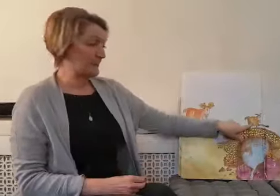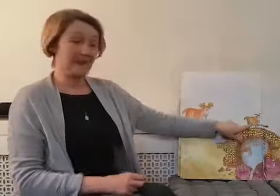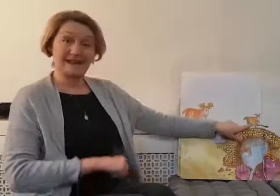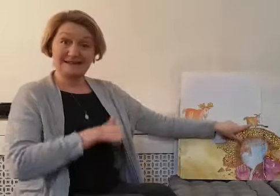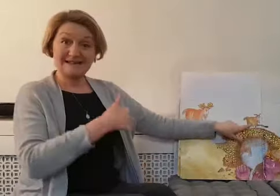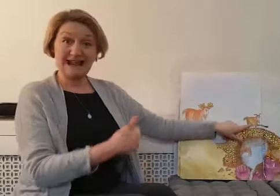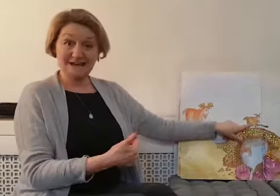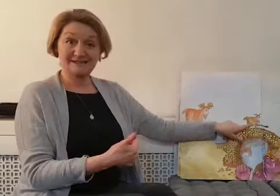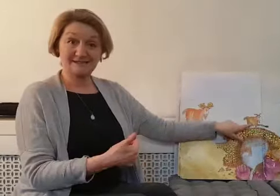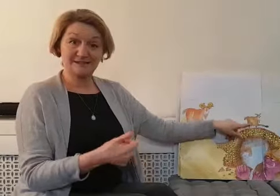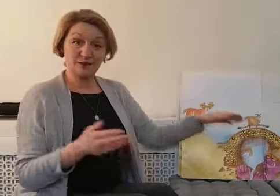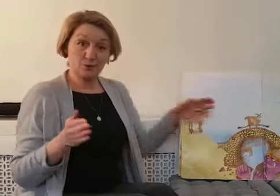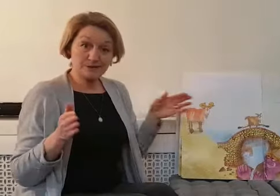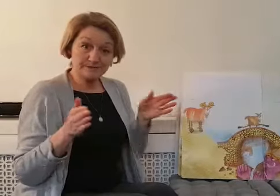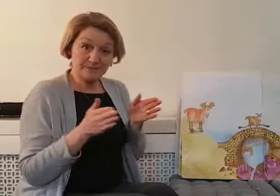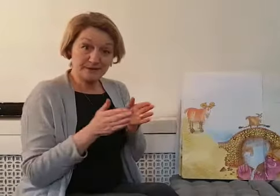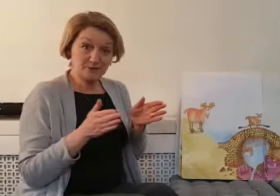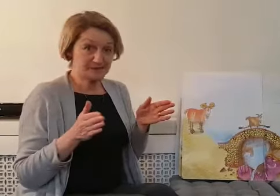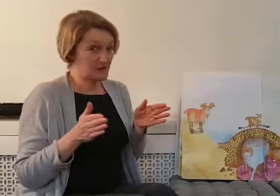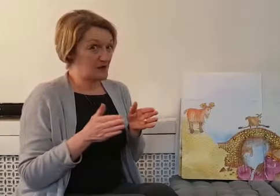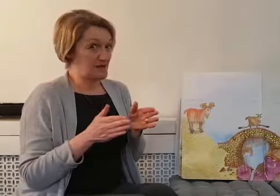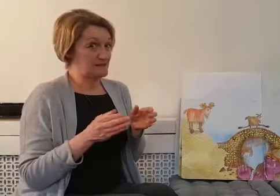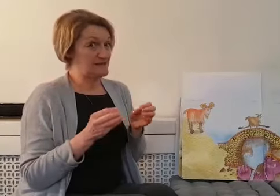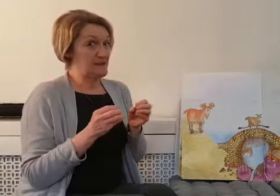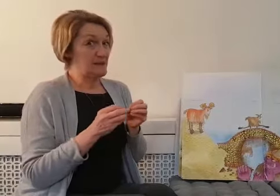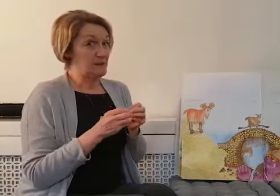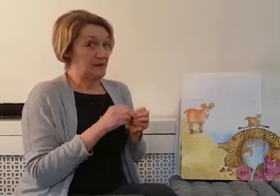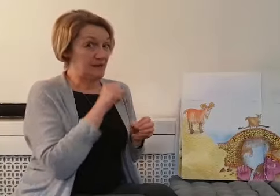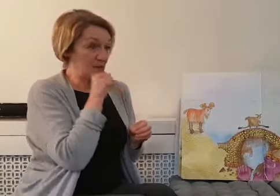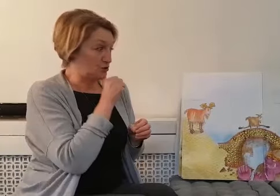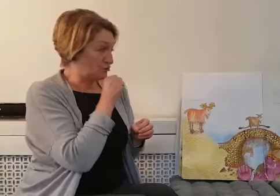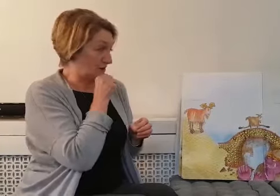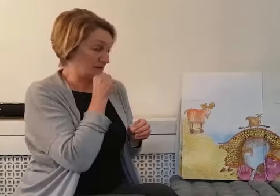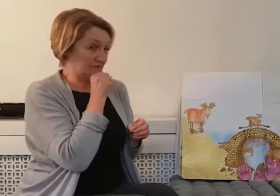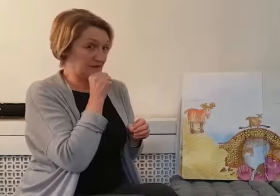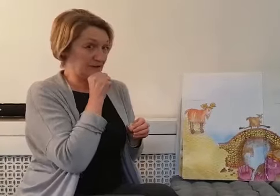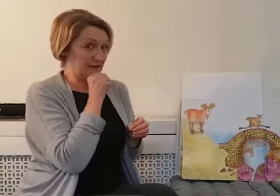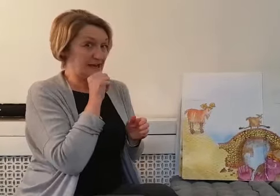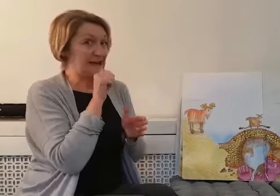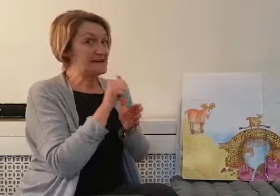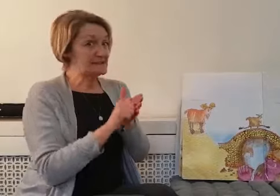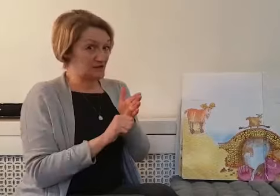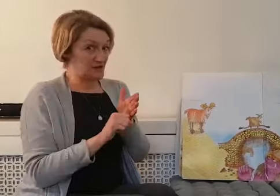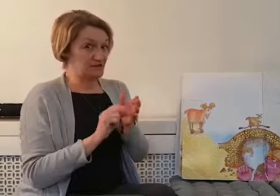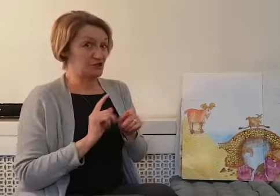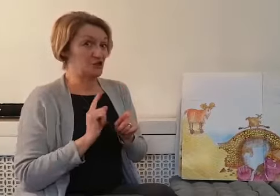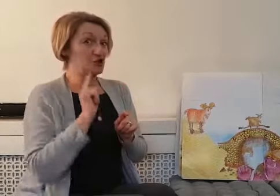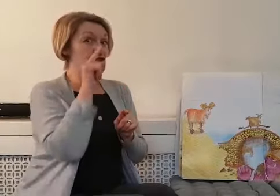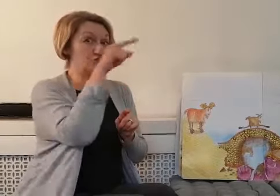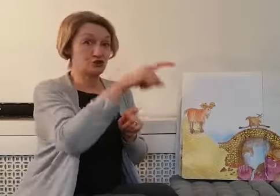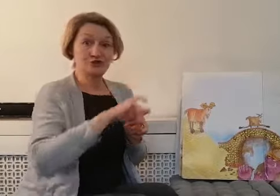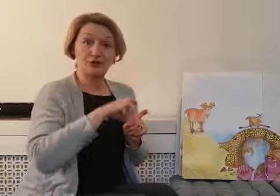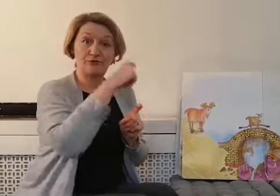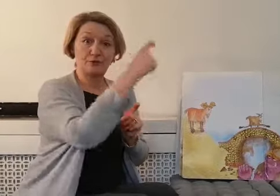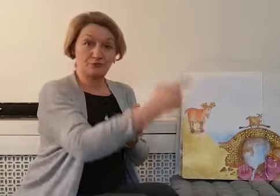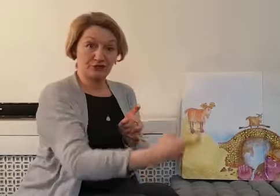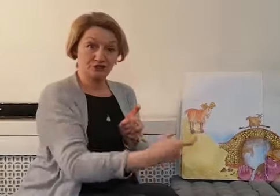Next was middle-sized Billy Goat Gruff. He started to cross over the bridge.